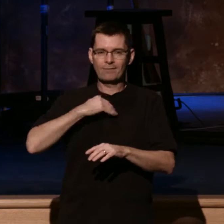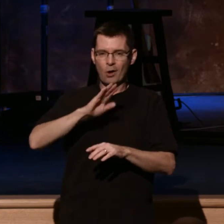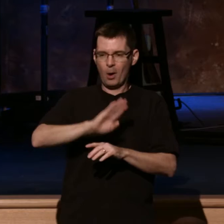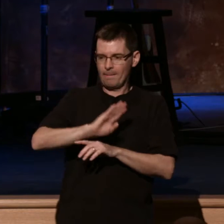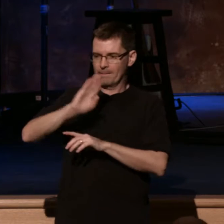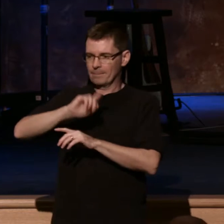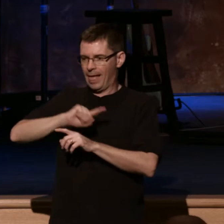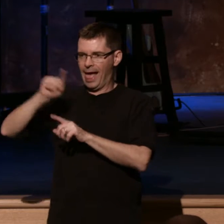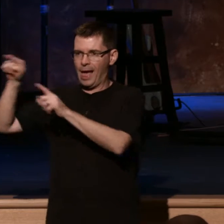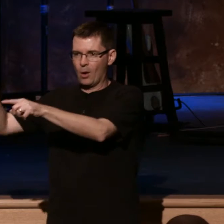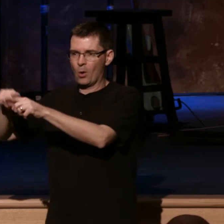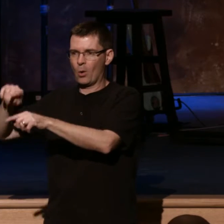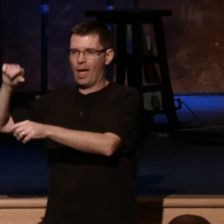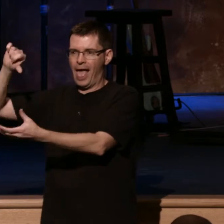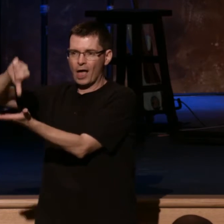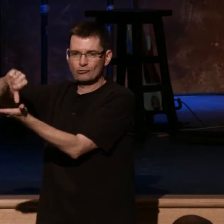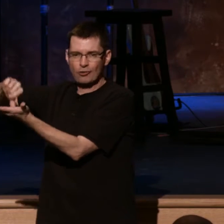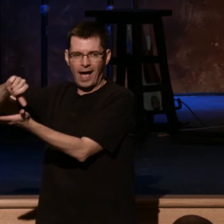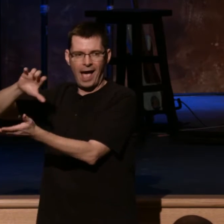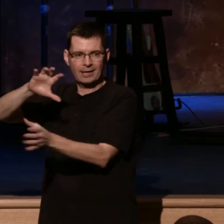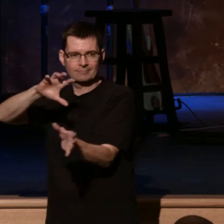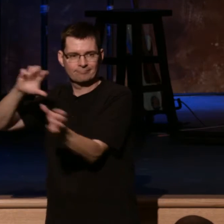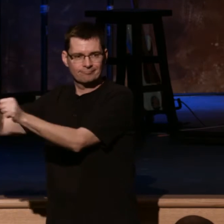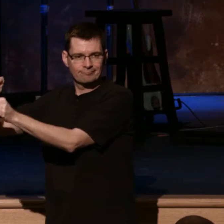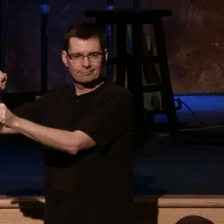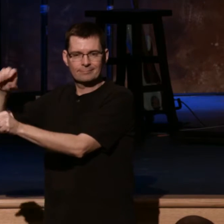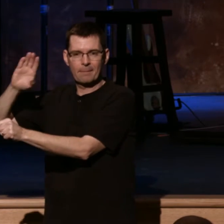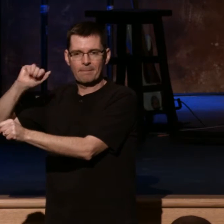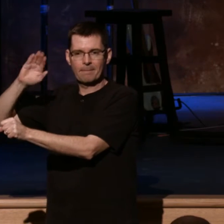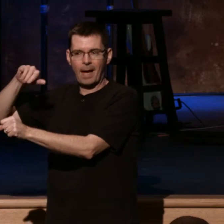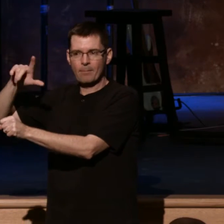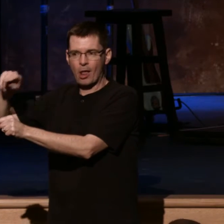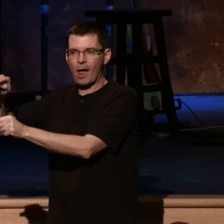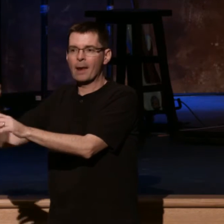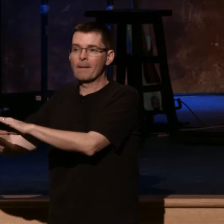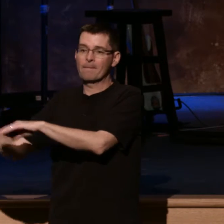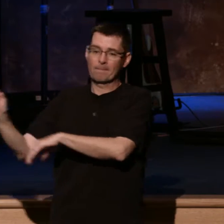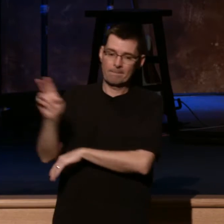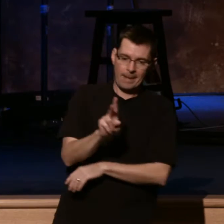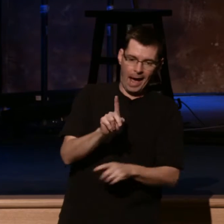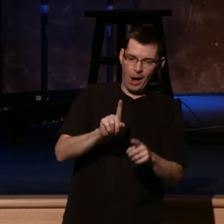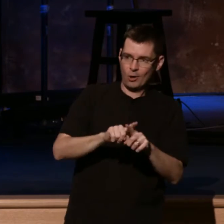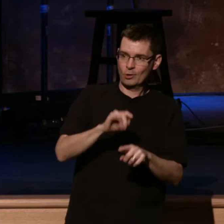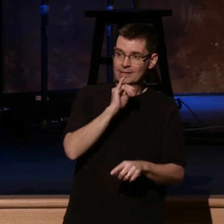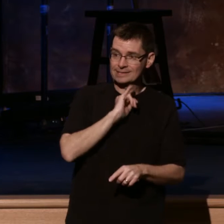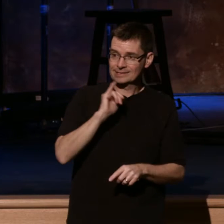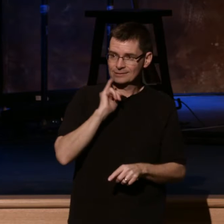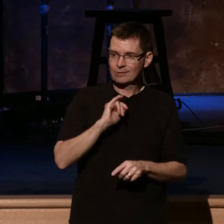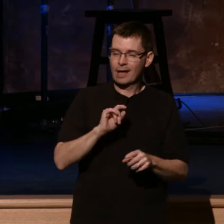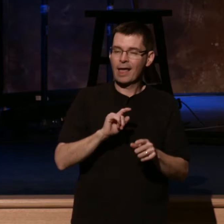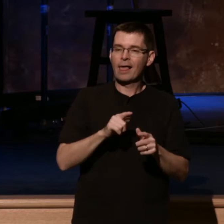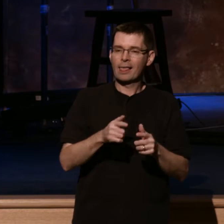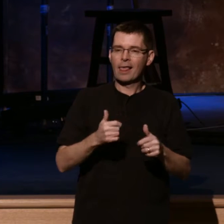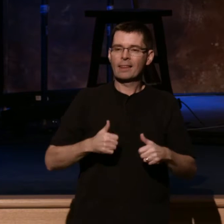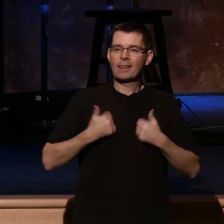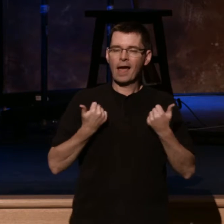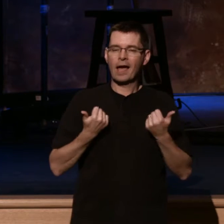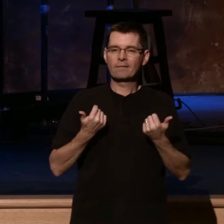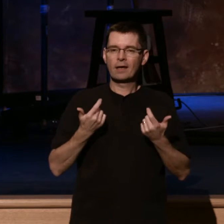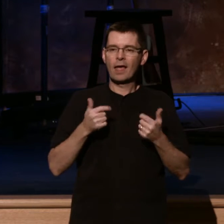moment. And as so often happens, they had slipped back into apathy and they were in need of another great touch from God.